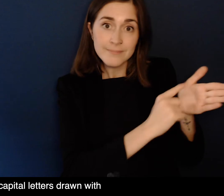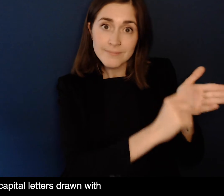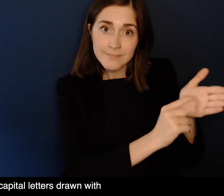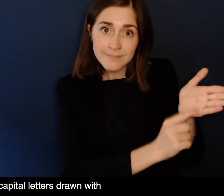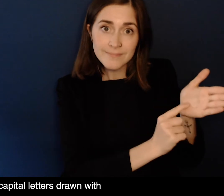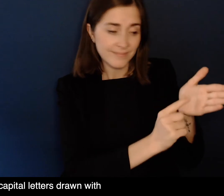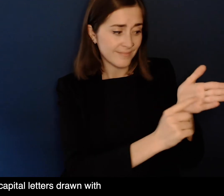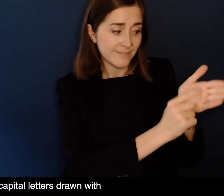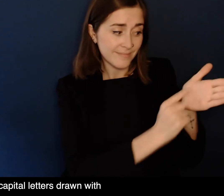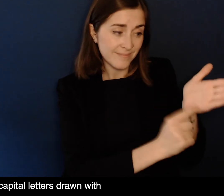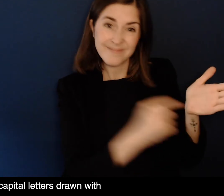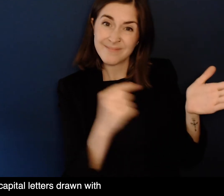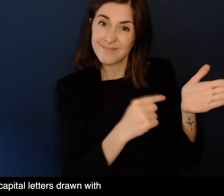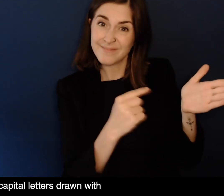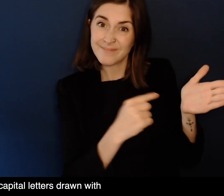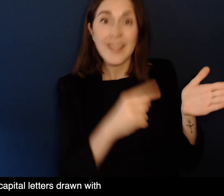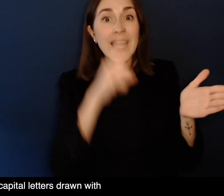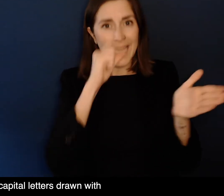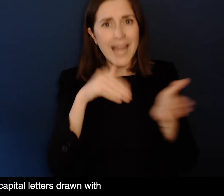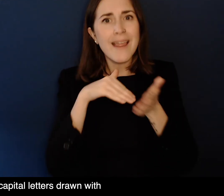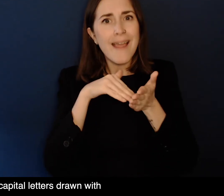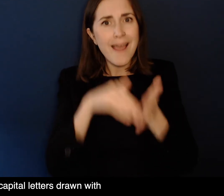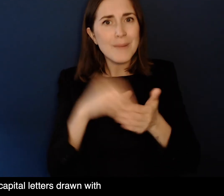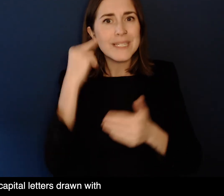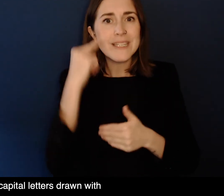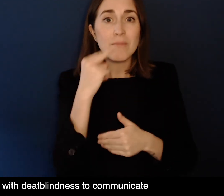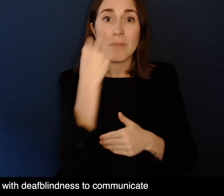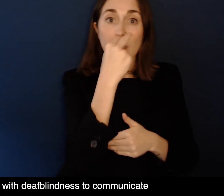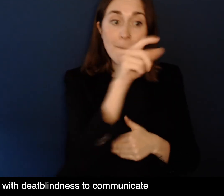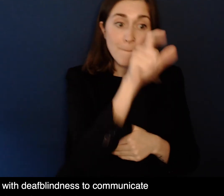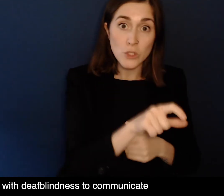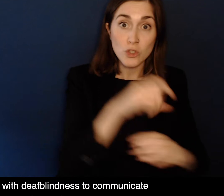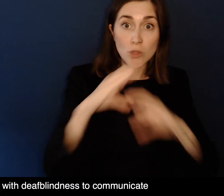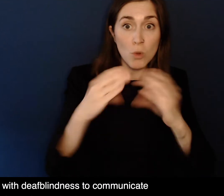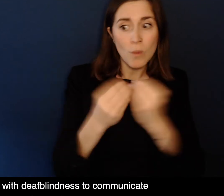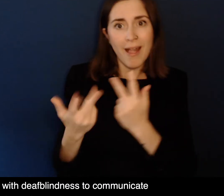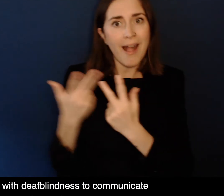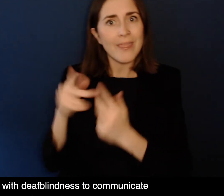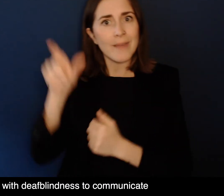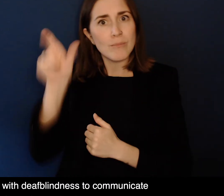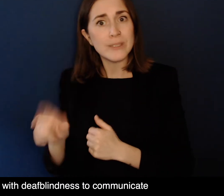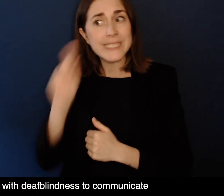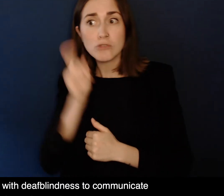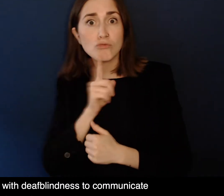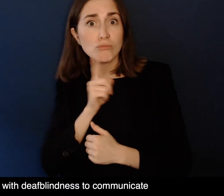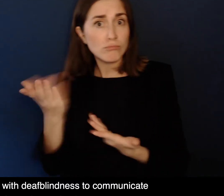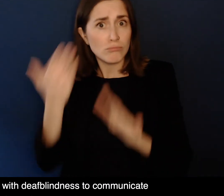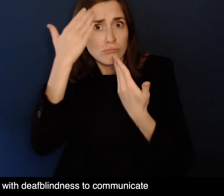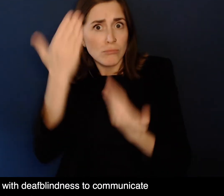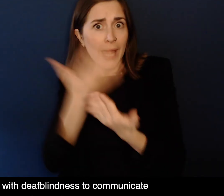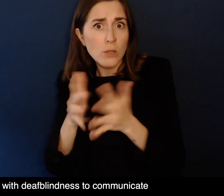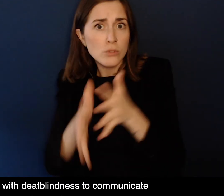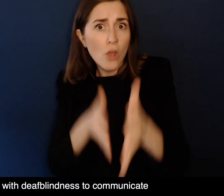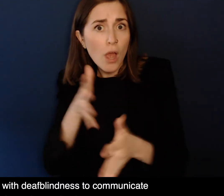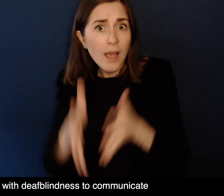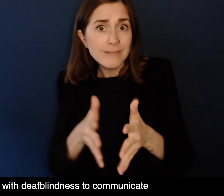Using block capital letters drawn with your index finger on a person's palm Can be a way for people with deafblindness to communicate with people who